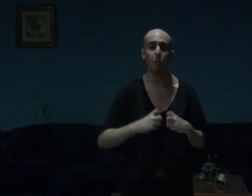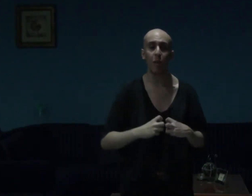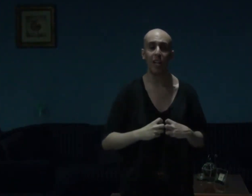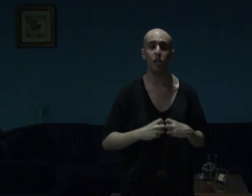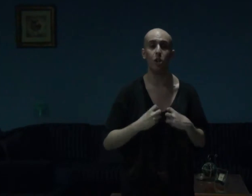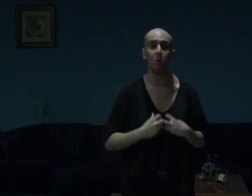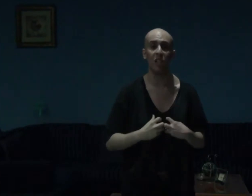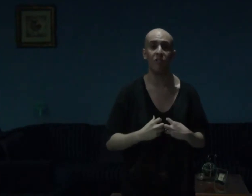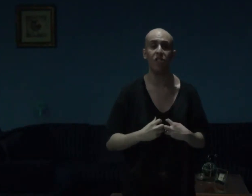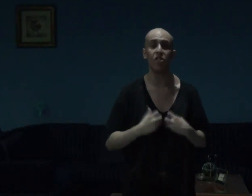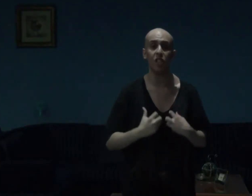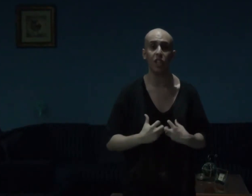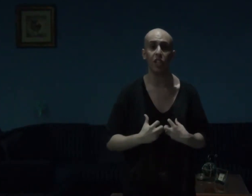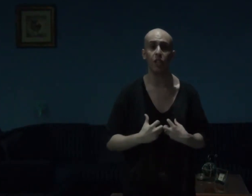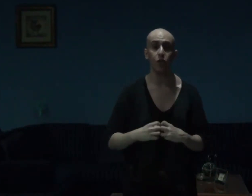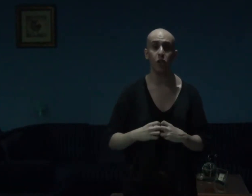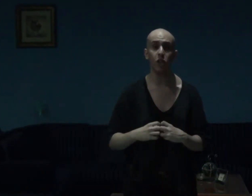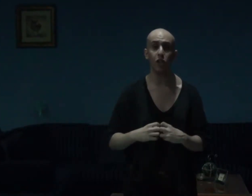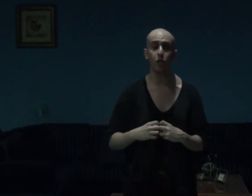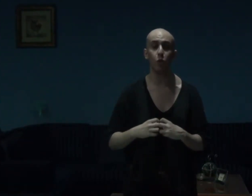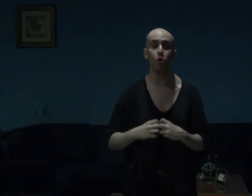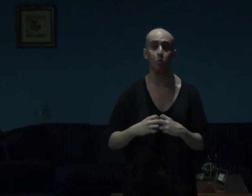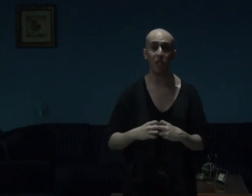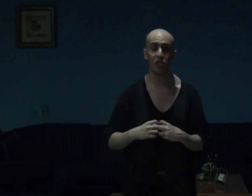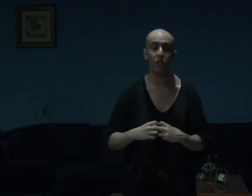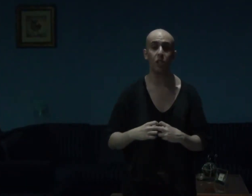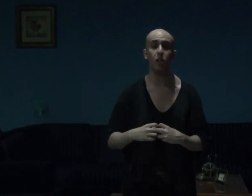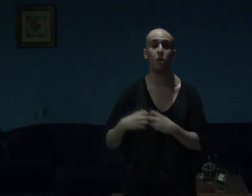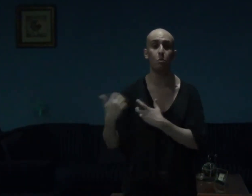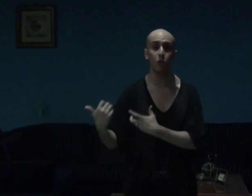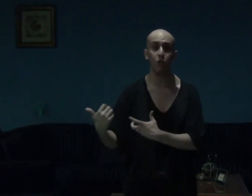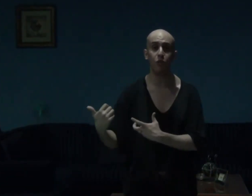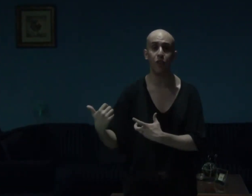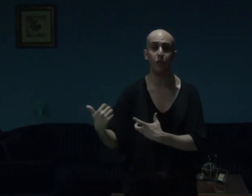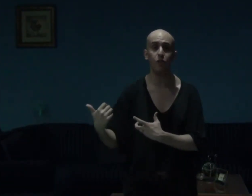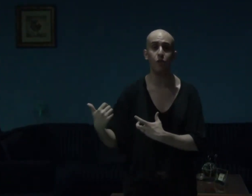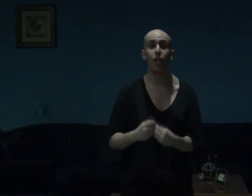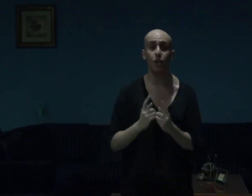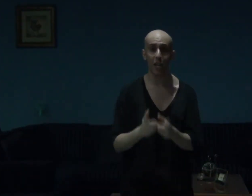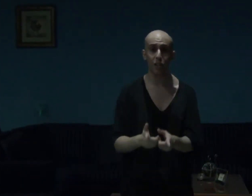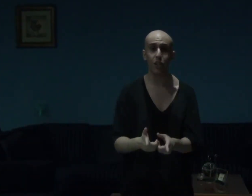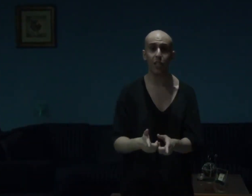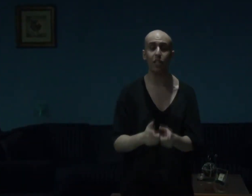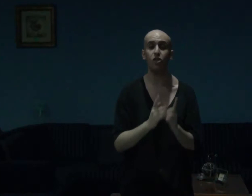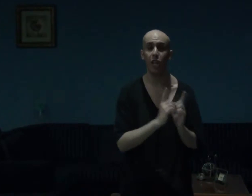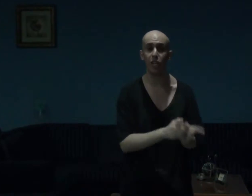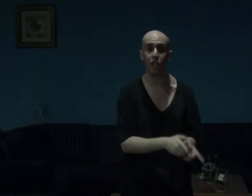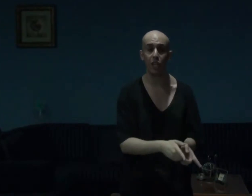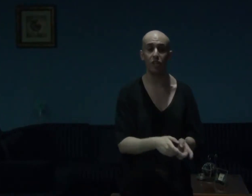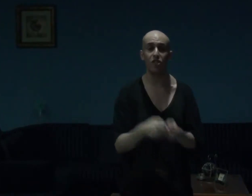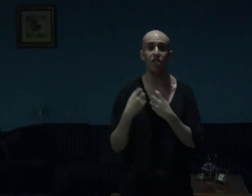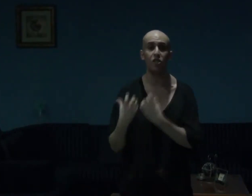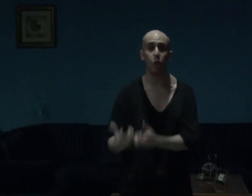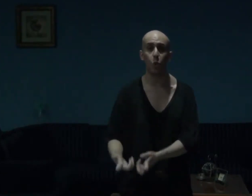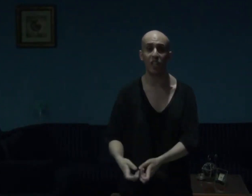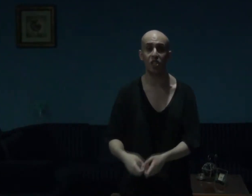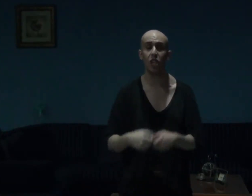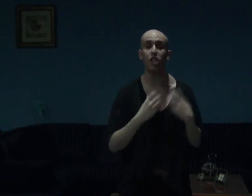back her beloved Dillian, Dillian who's basically her boyfriend, and that guys and gals is the quest and